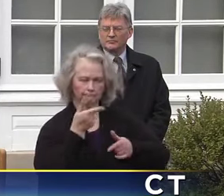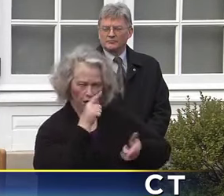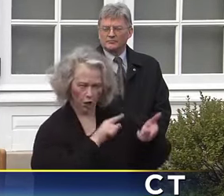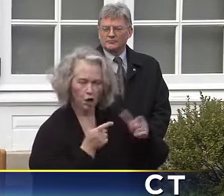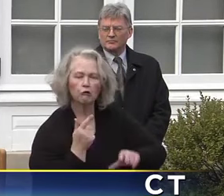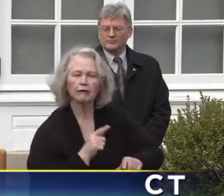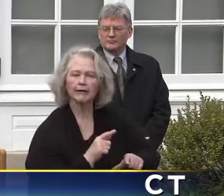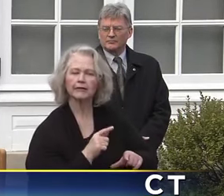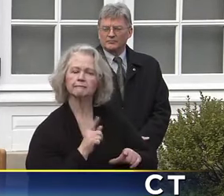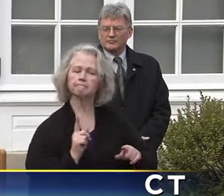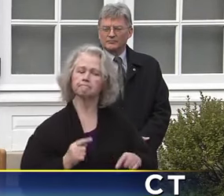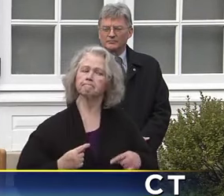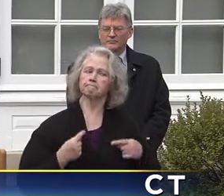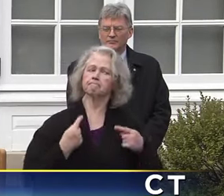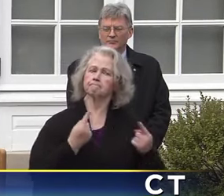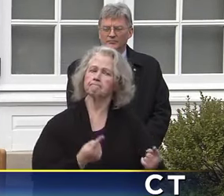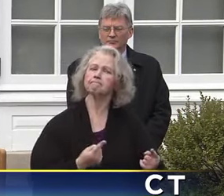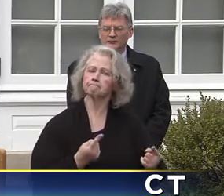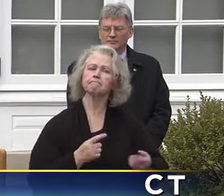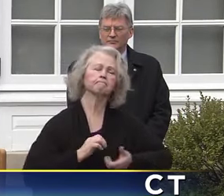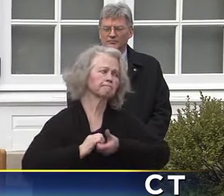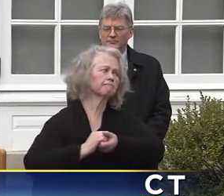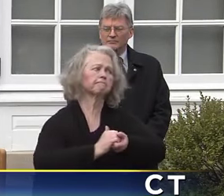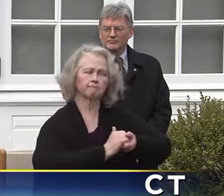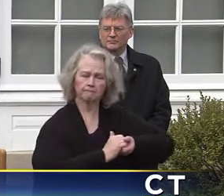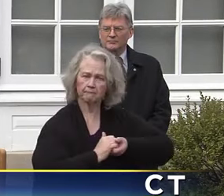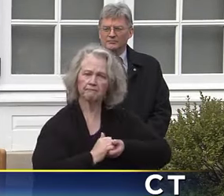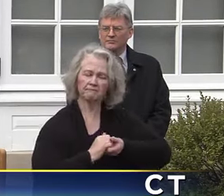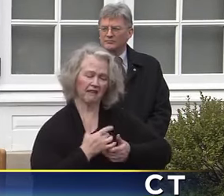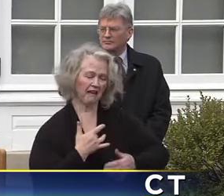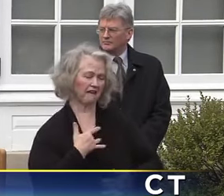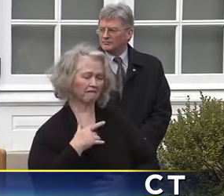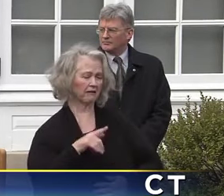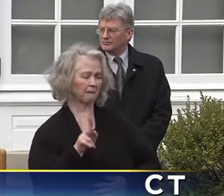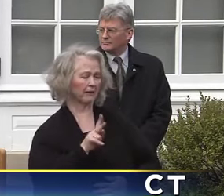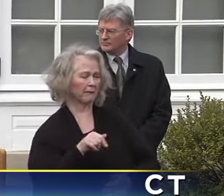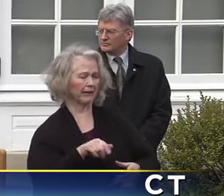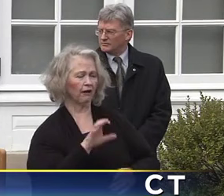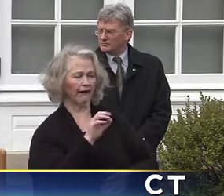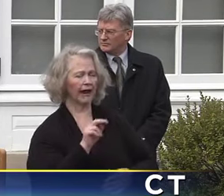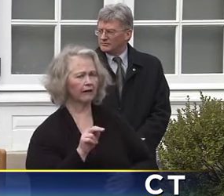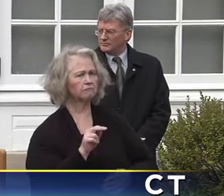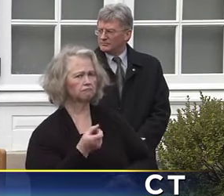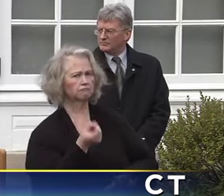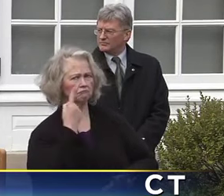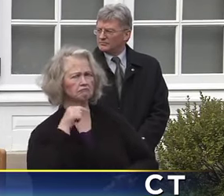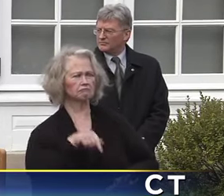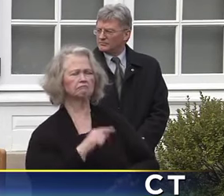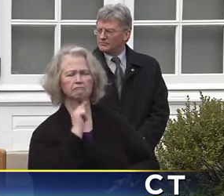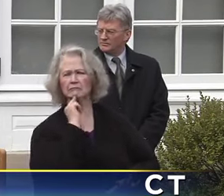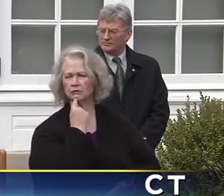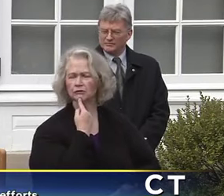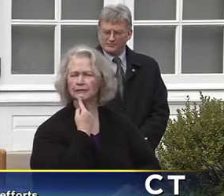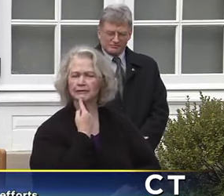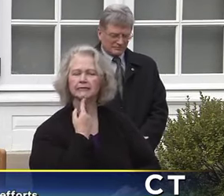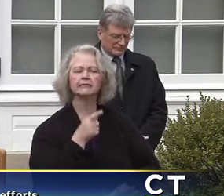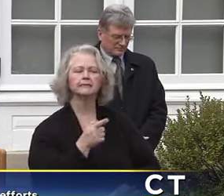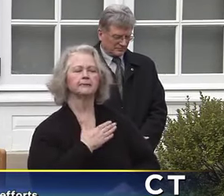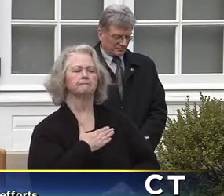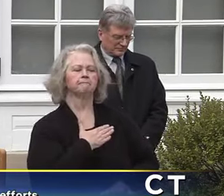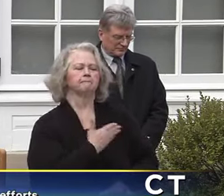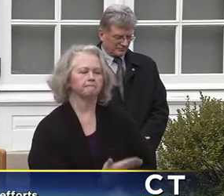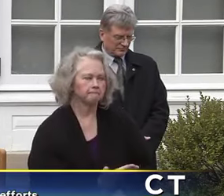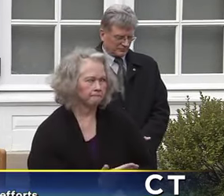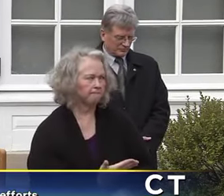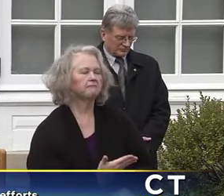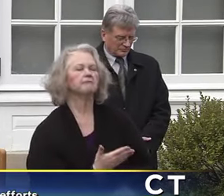do. And so I think the people of Connecticut understand the scope of what we're confronting. And on a voluntary basis,